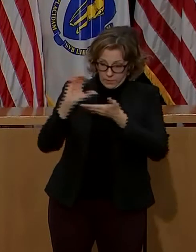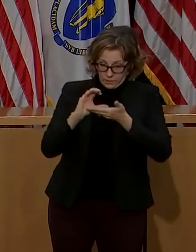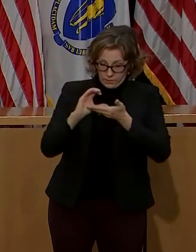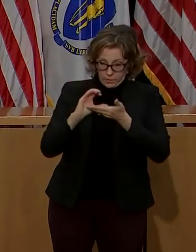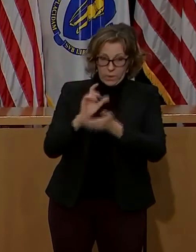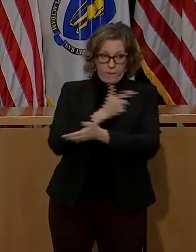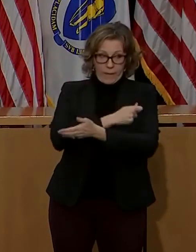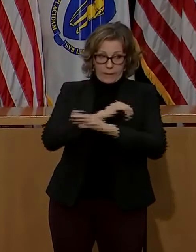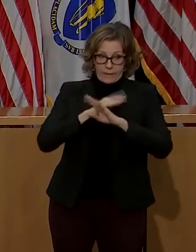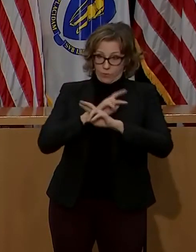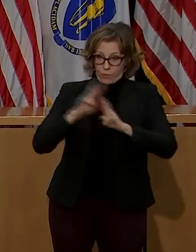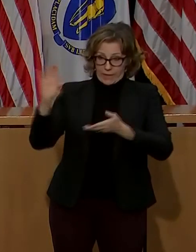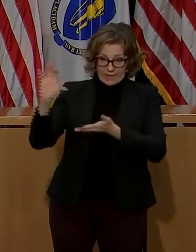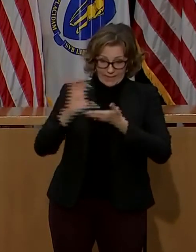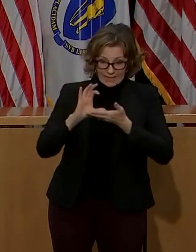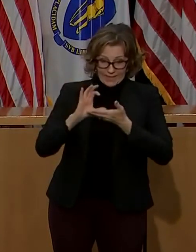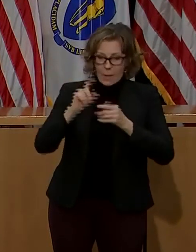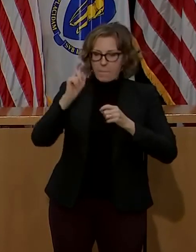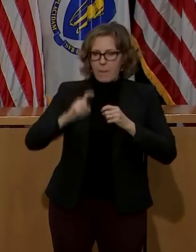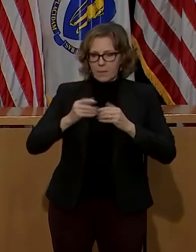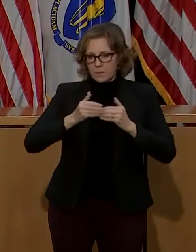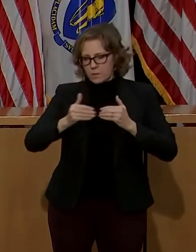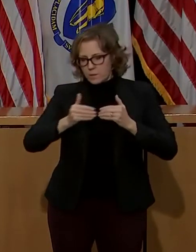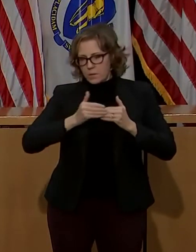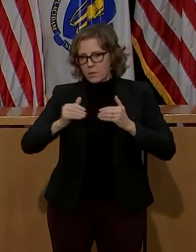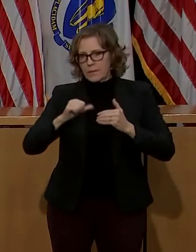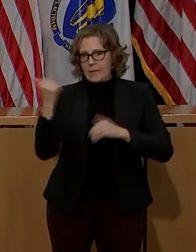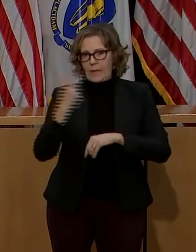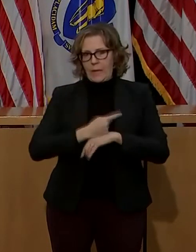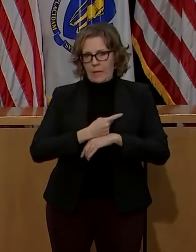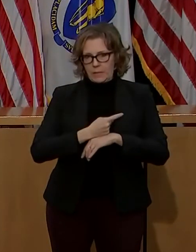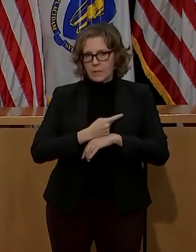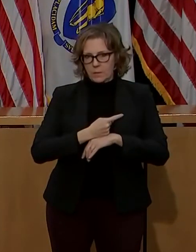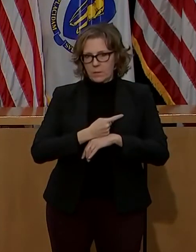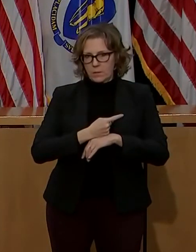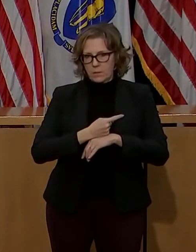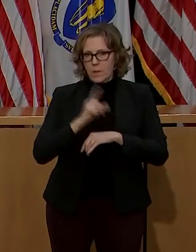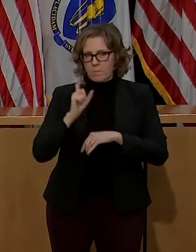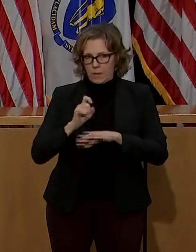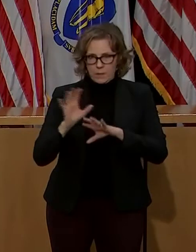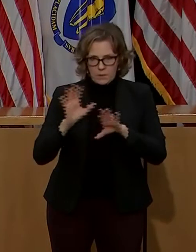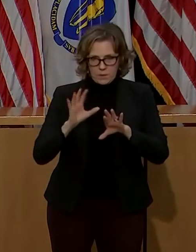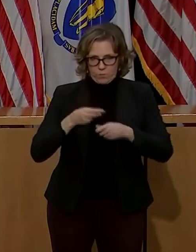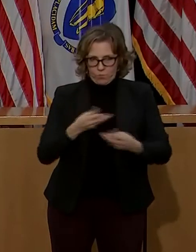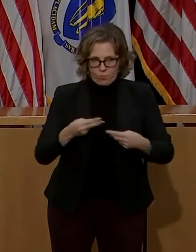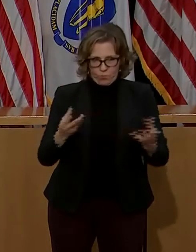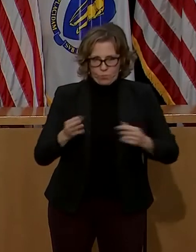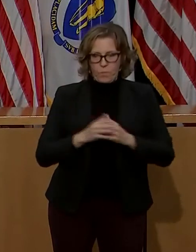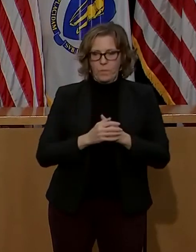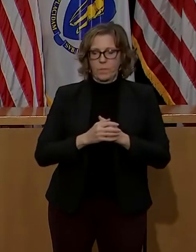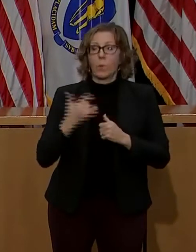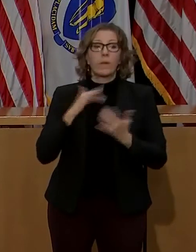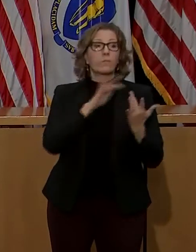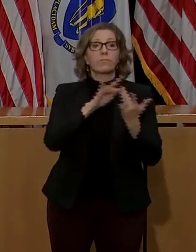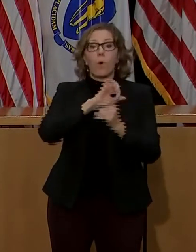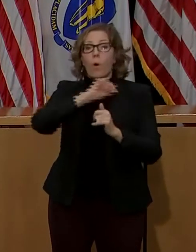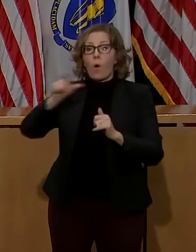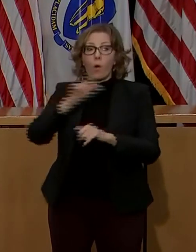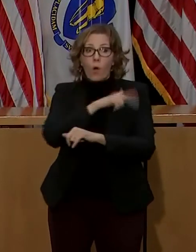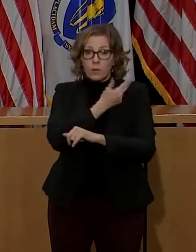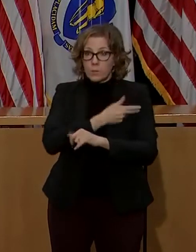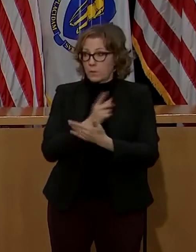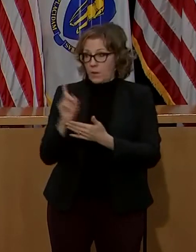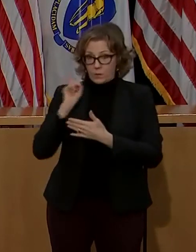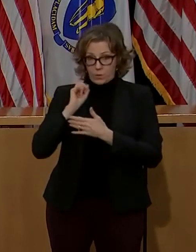administration. All hospitals were contacted last week to review their existing inventory and their administration